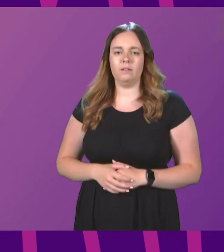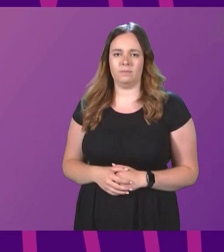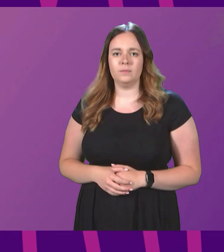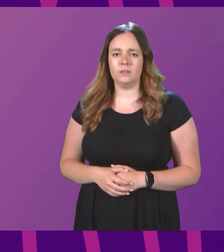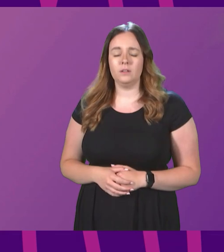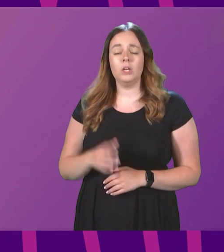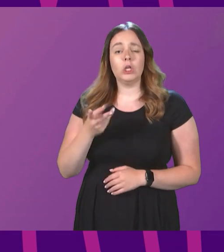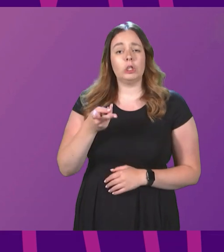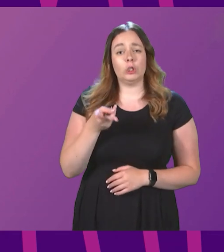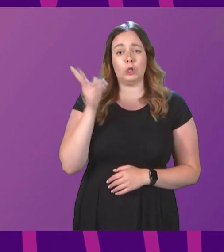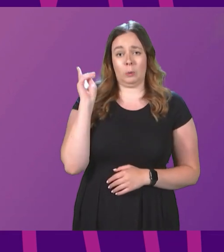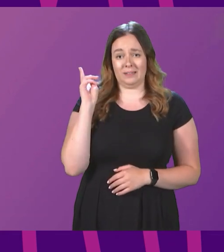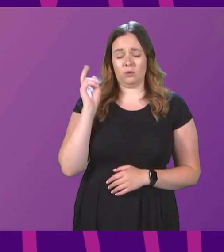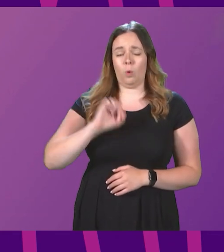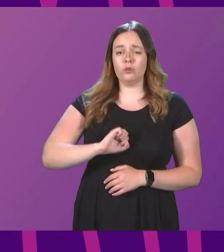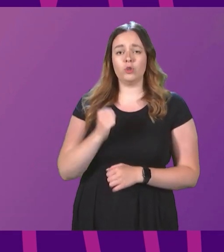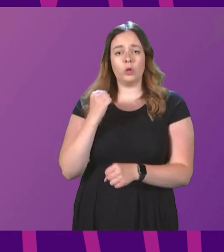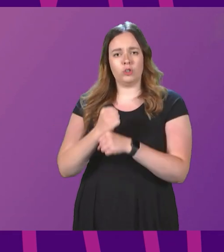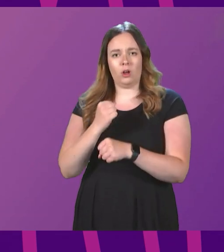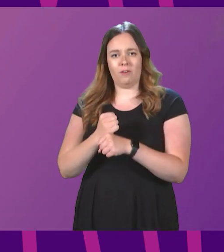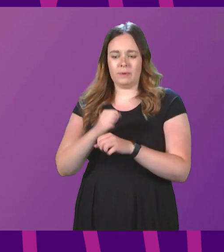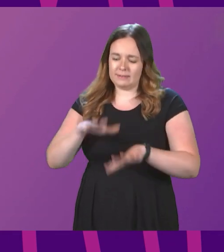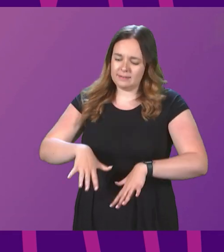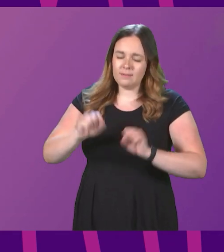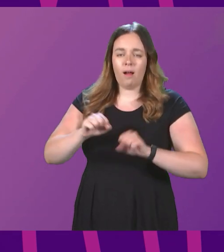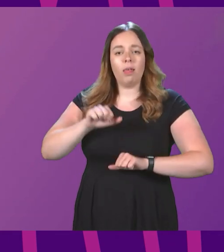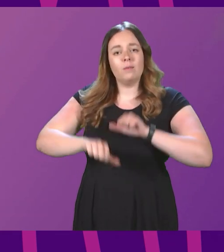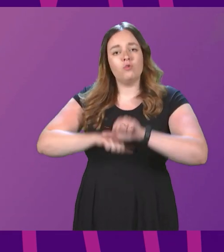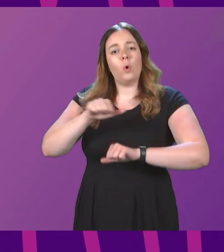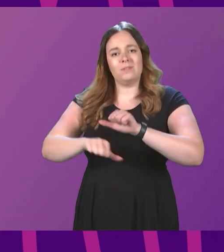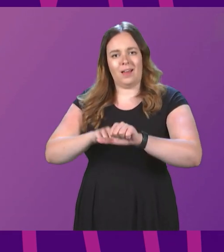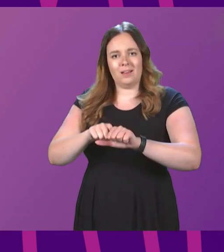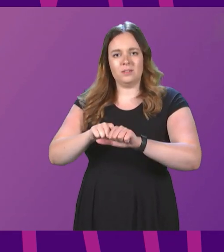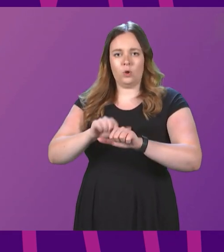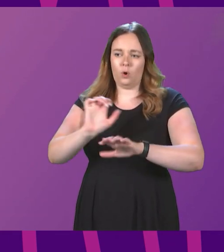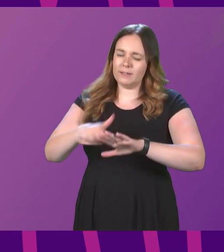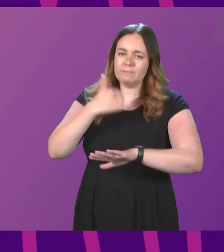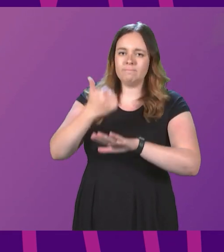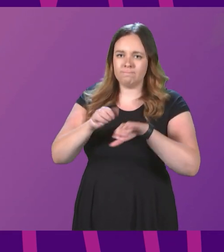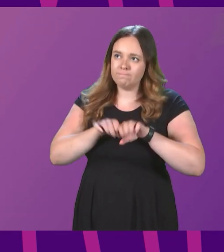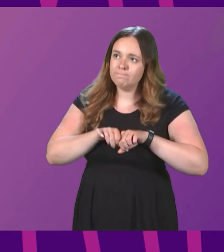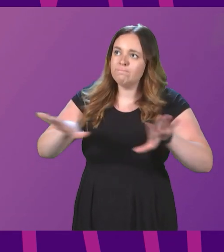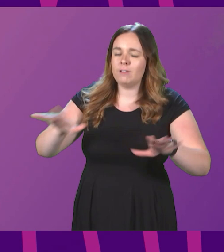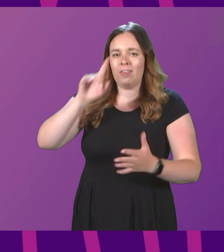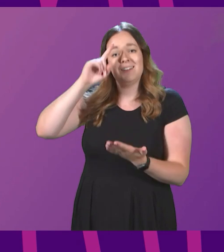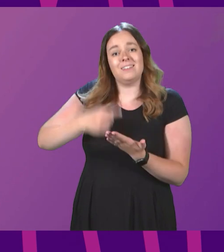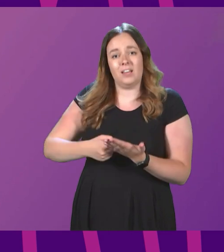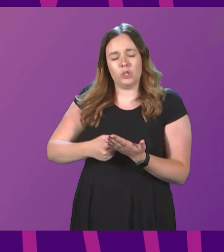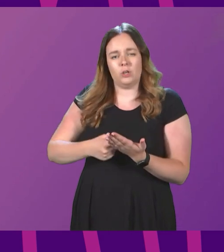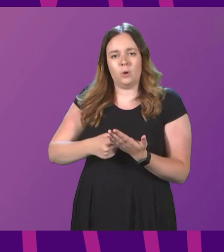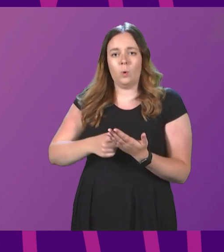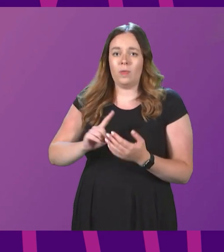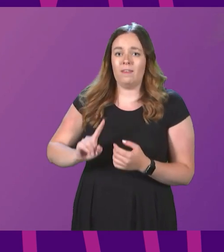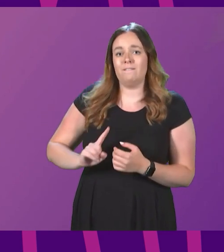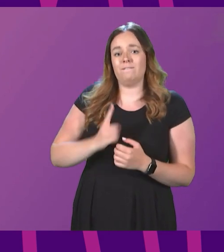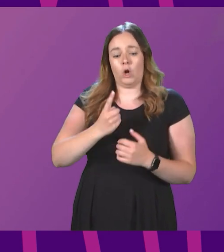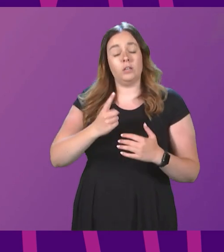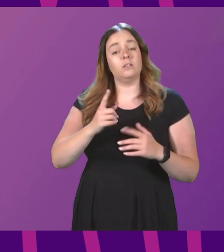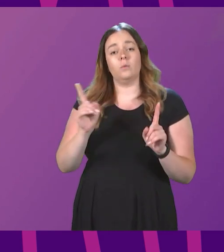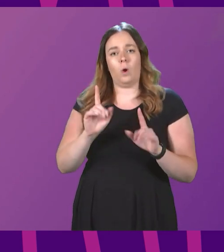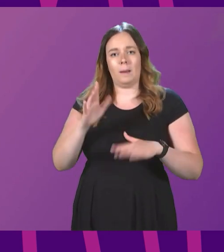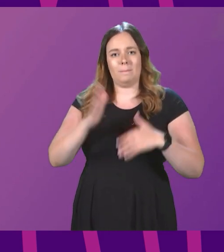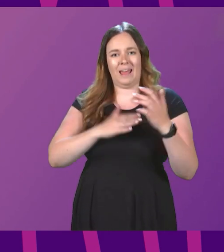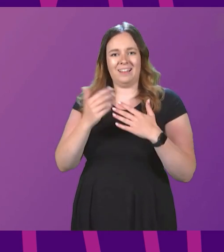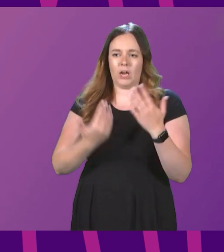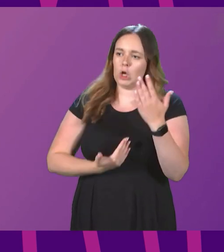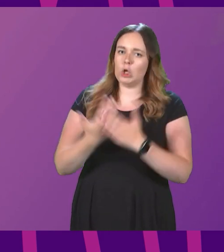Two weeks ago, the Scottish Government started the process of implementing that decision with the first in the Building a New Scotland